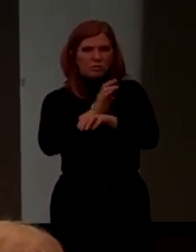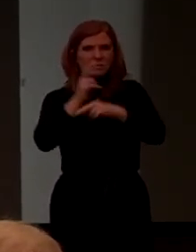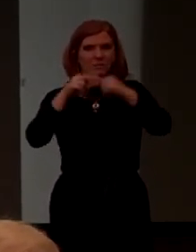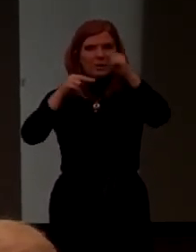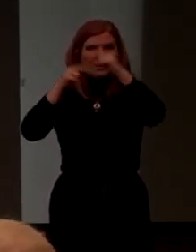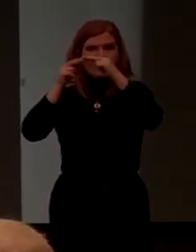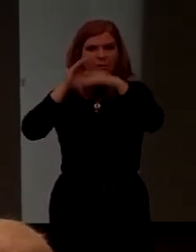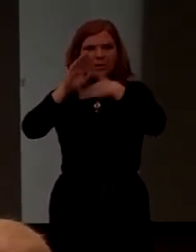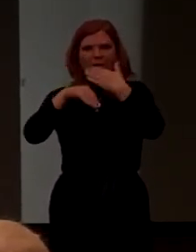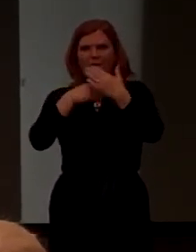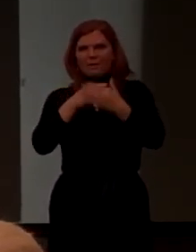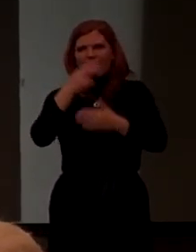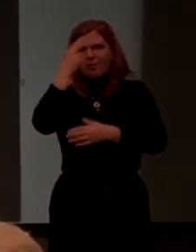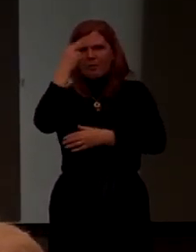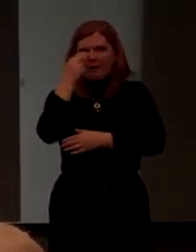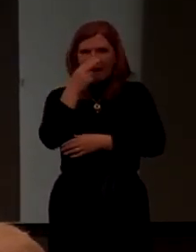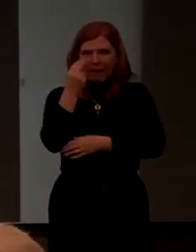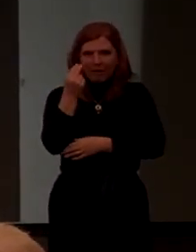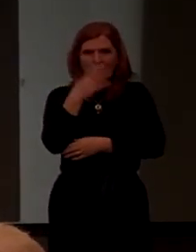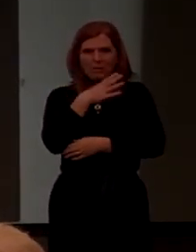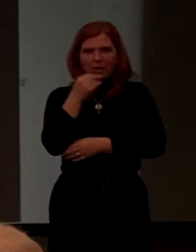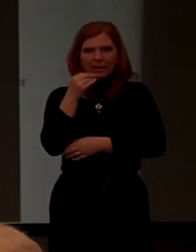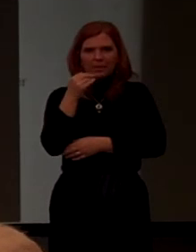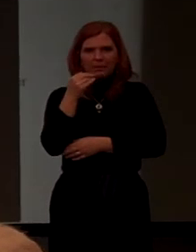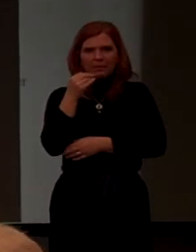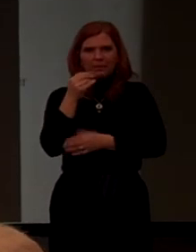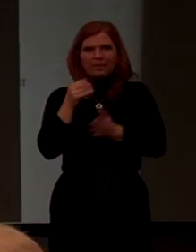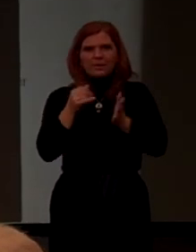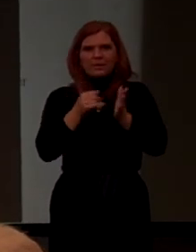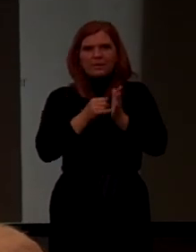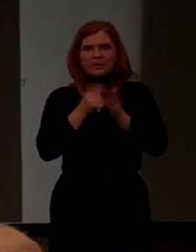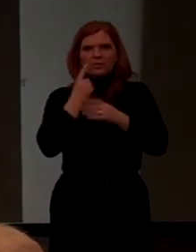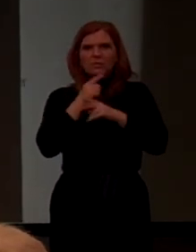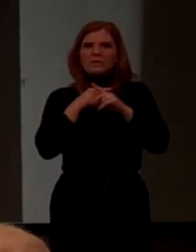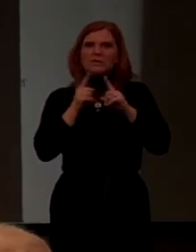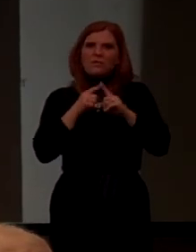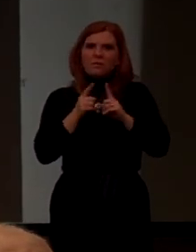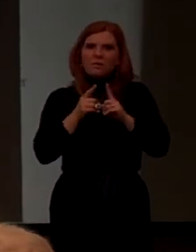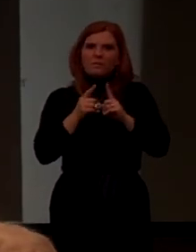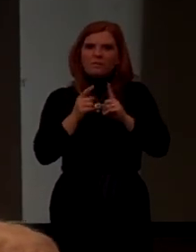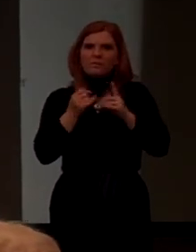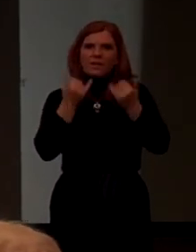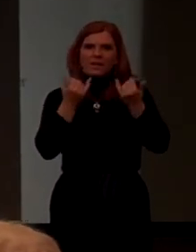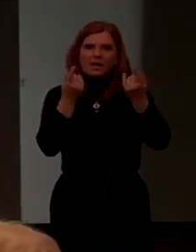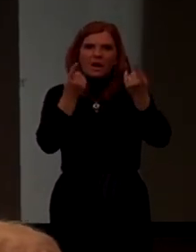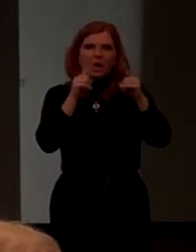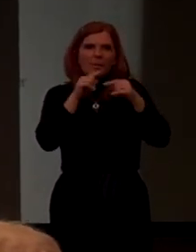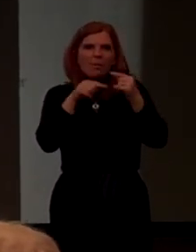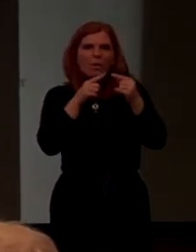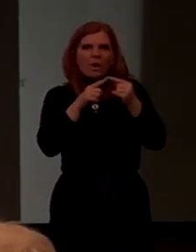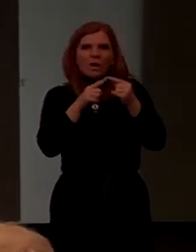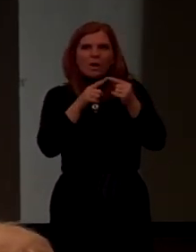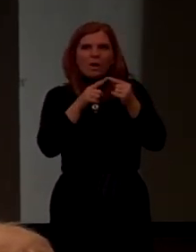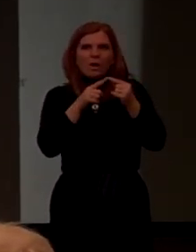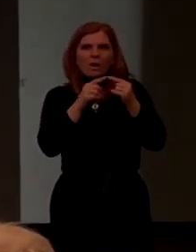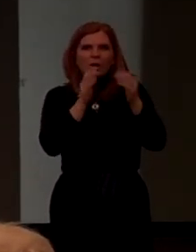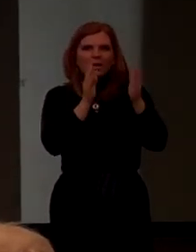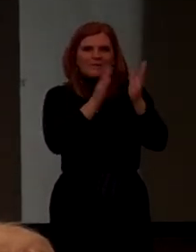up, and they're all Catholic, and, you know, it's just a vast difference. And that occurred in what? Hmm,